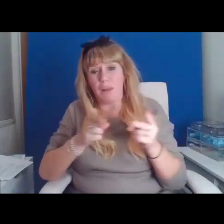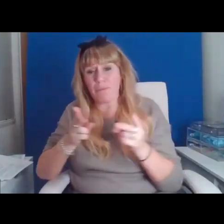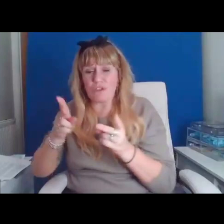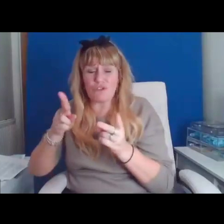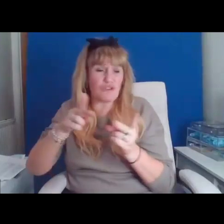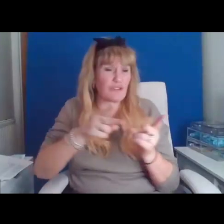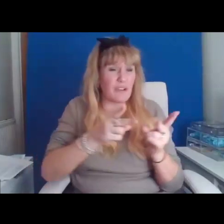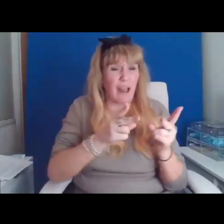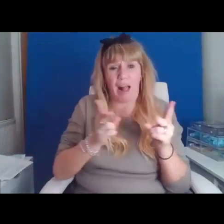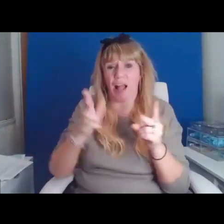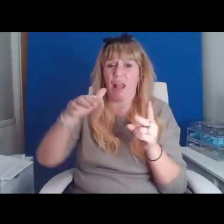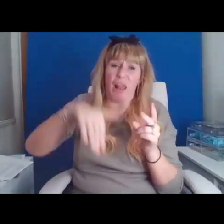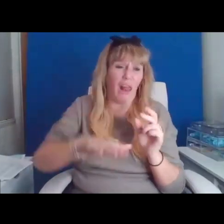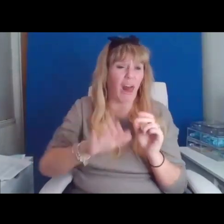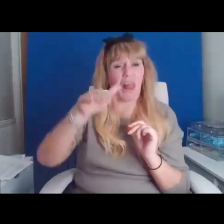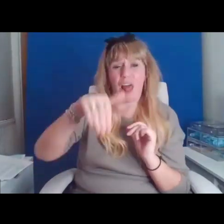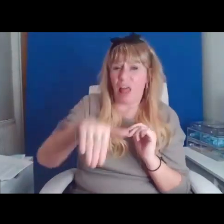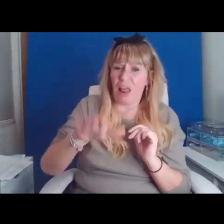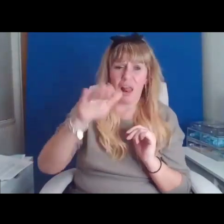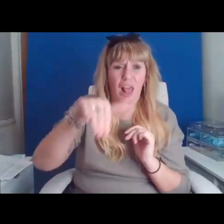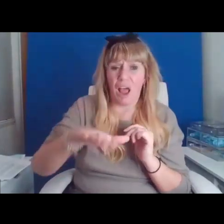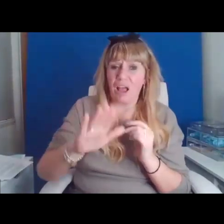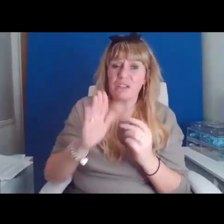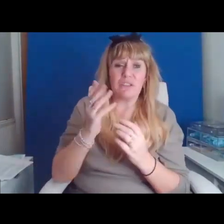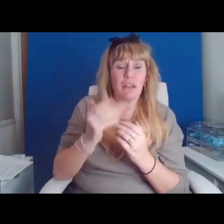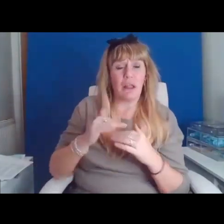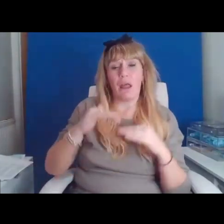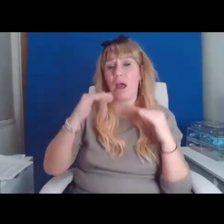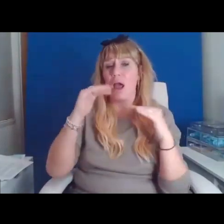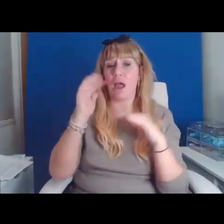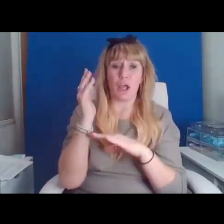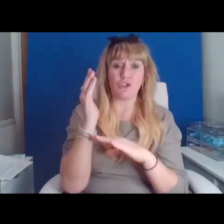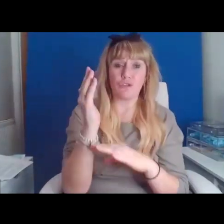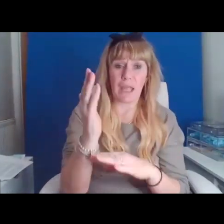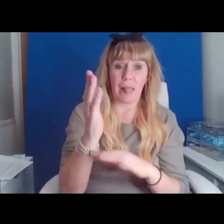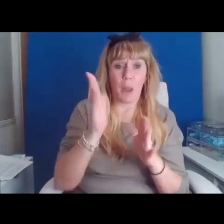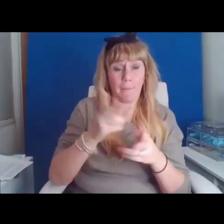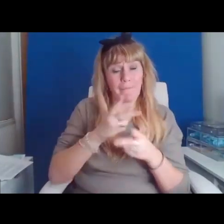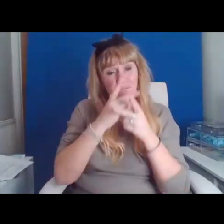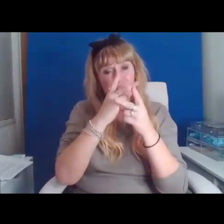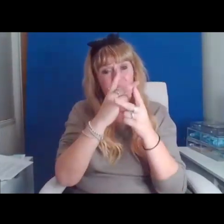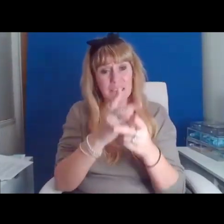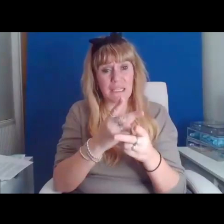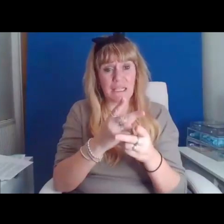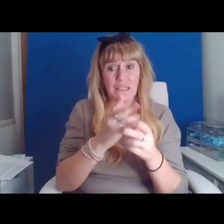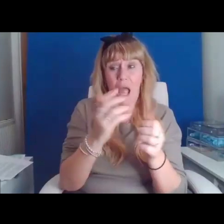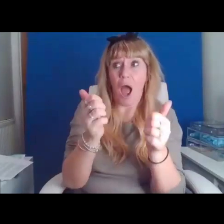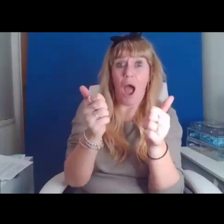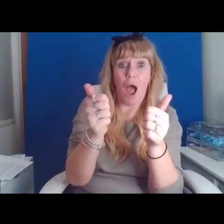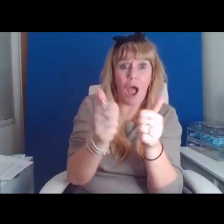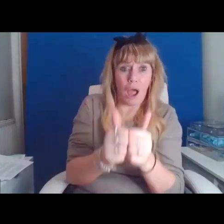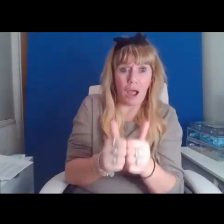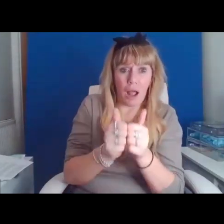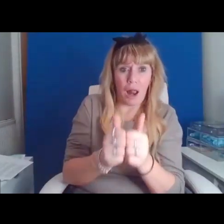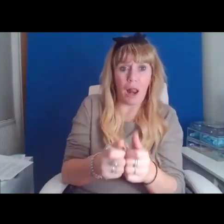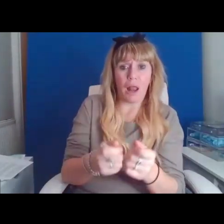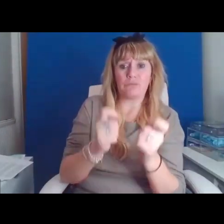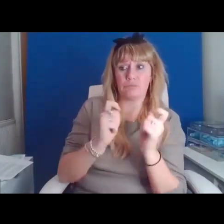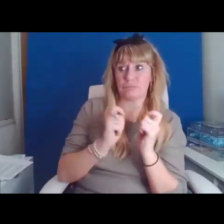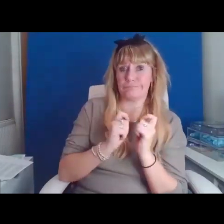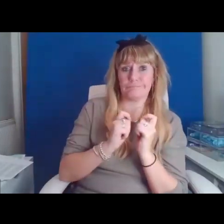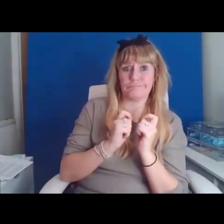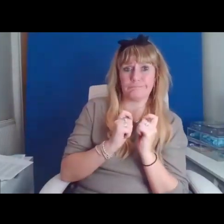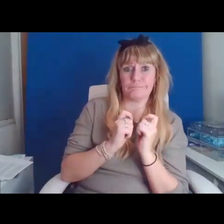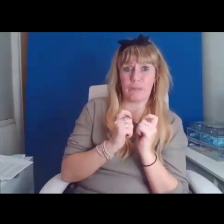the foothills into the high country you must visit to deserve help. That ramped mountain, reverse luge,